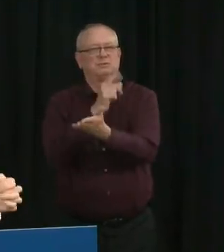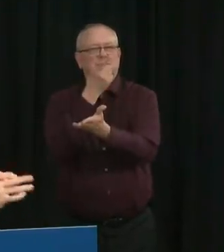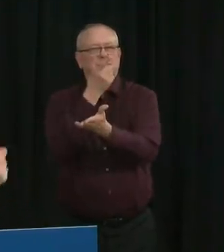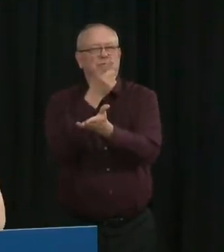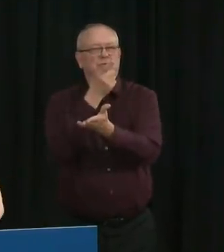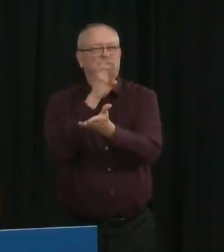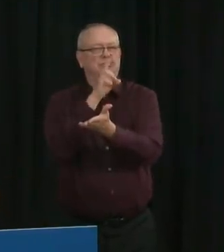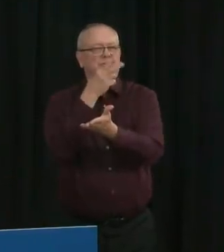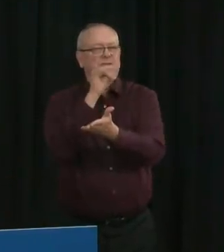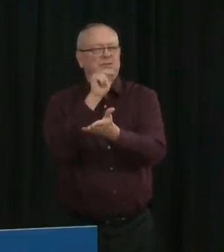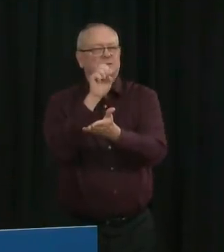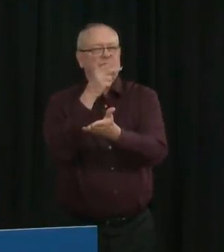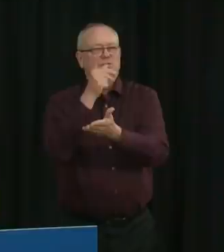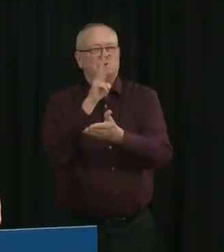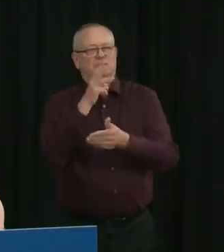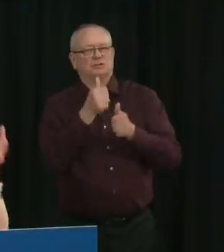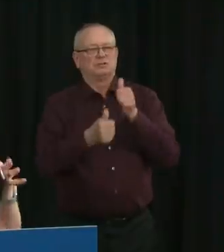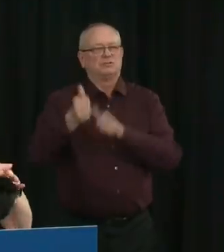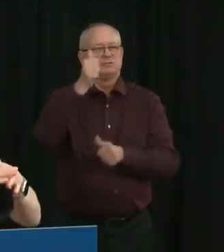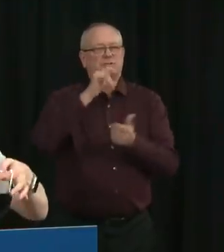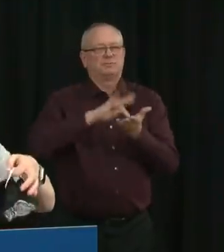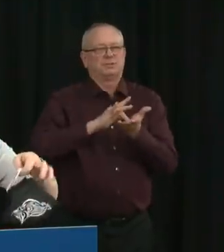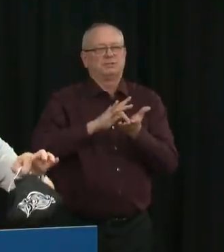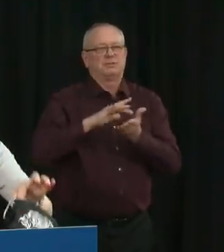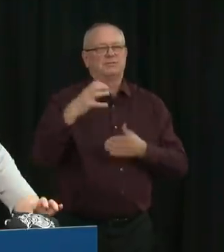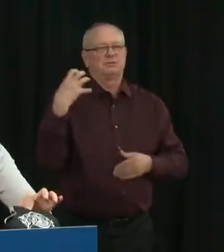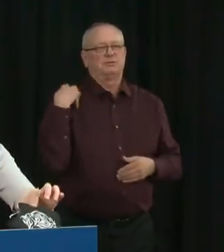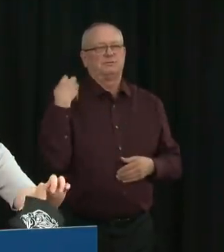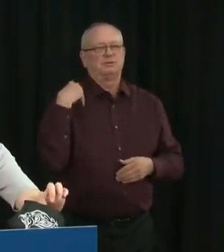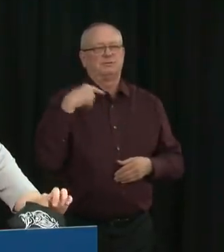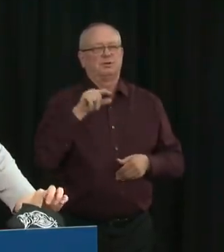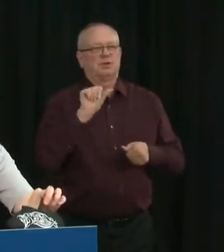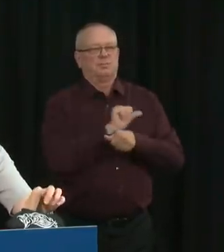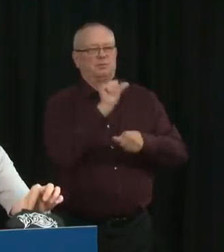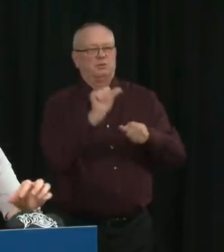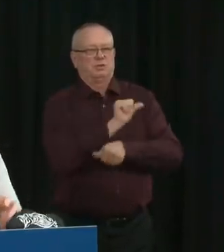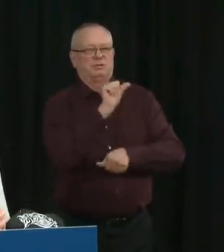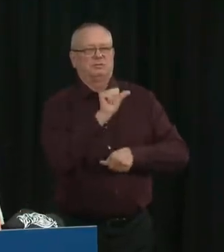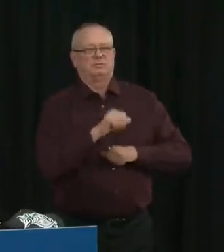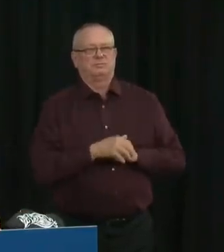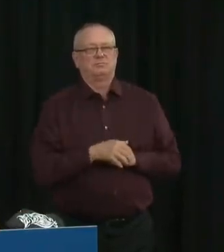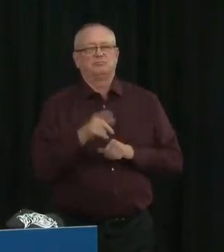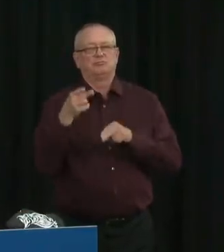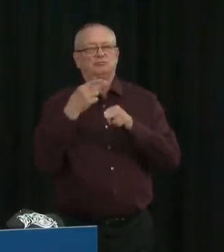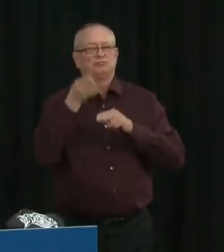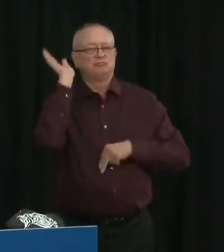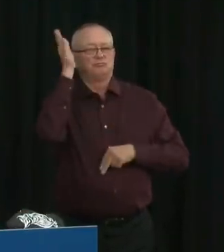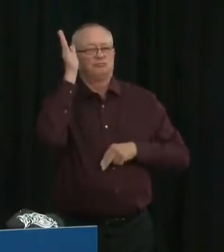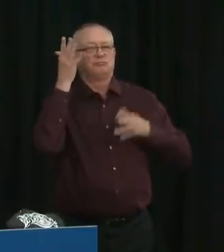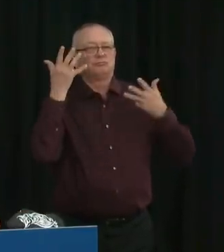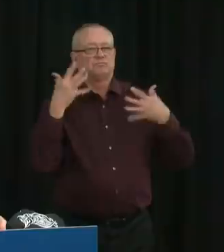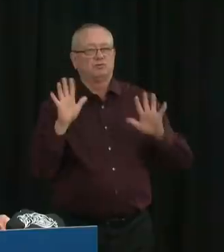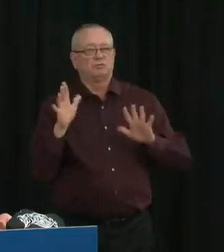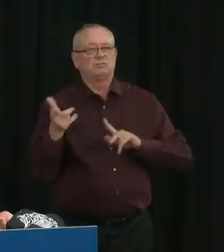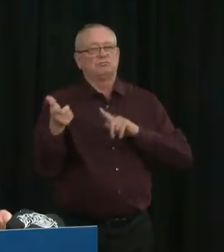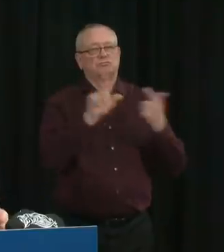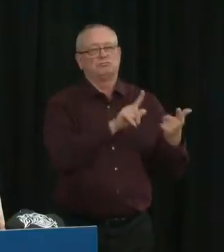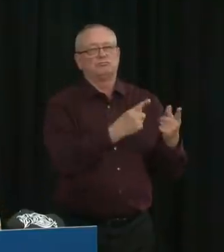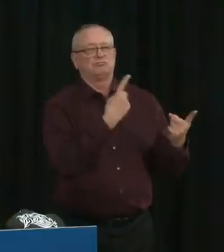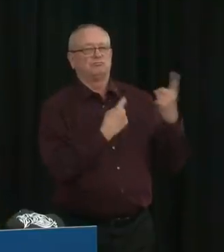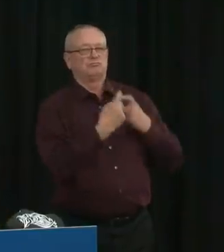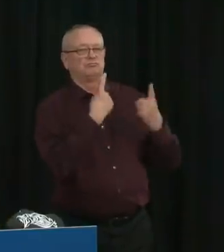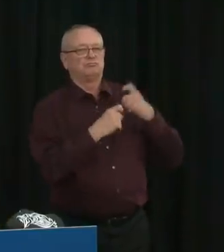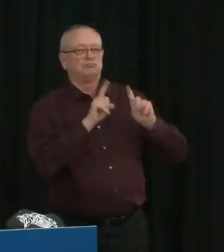Medical Officer of Health for the province. Dr. Hinshaw will provide a brief update, and then once we are done, we will open the floor to questions.